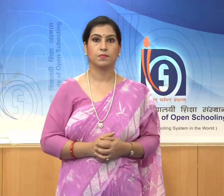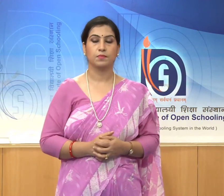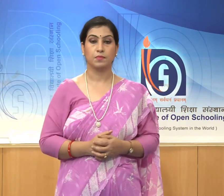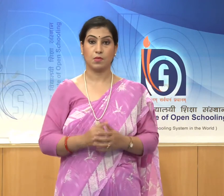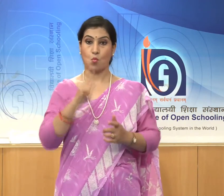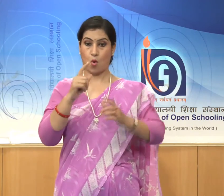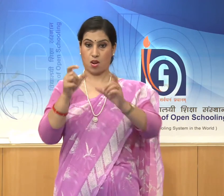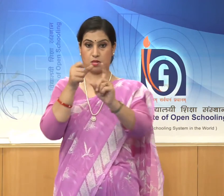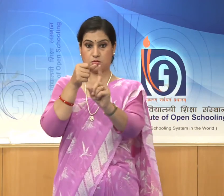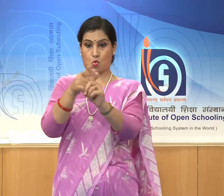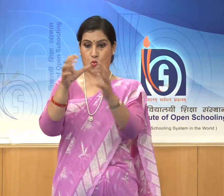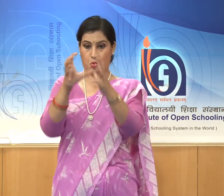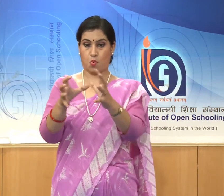monolithic structures.